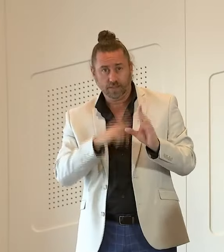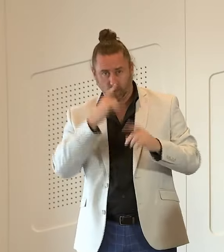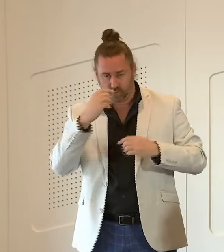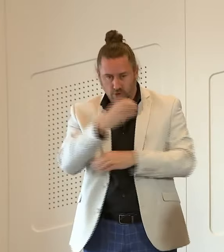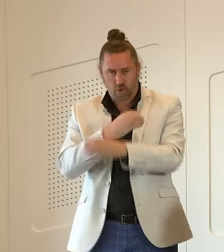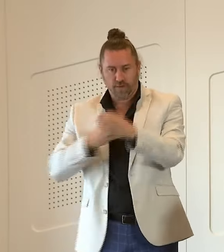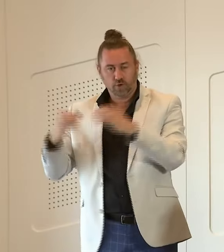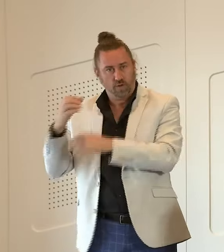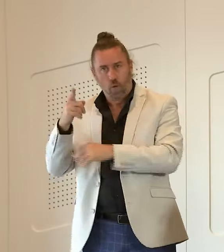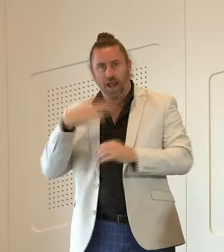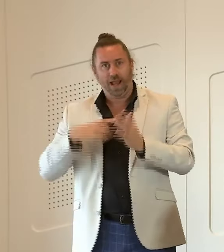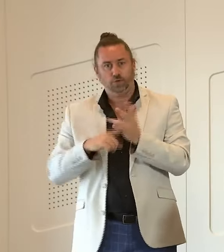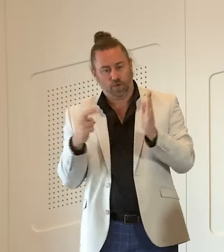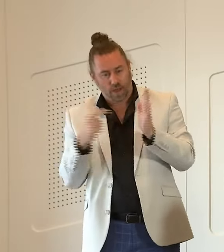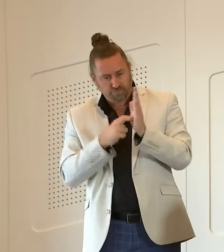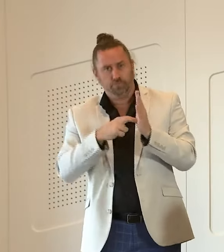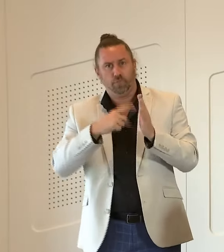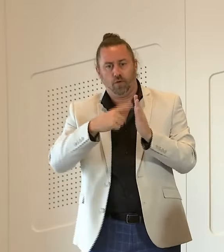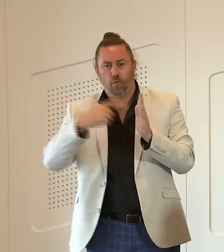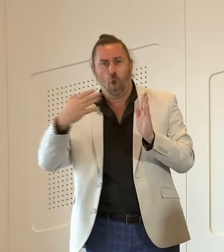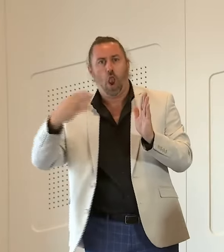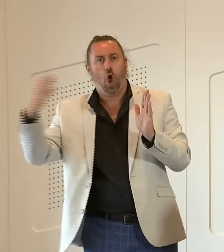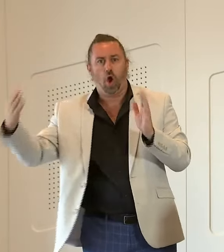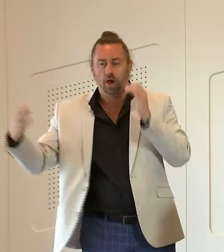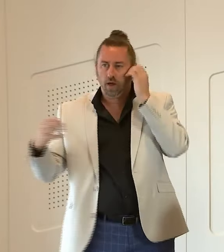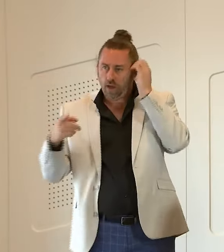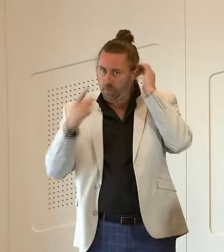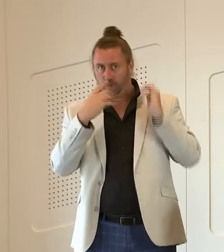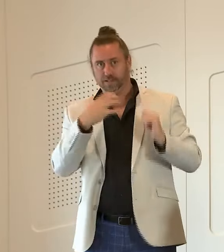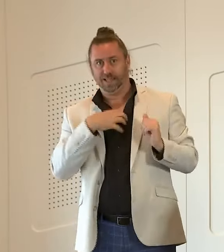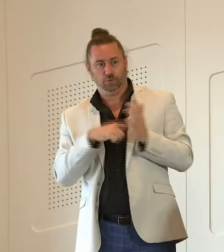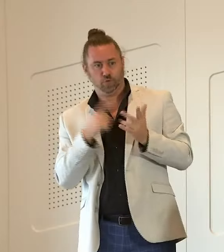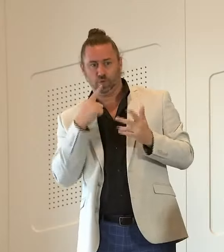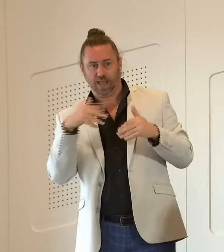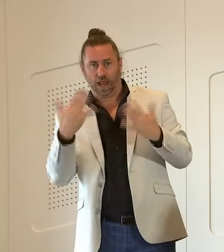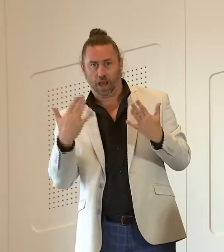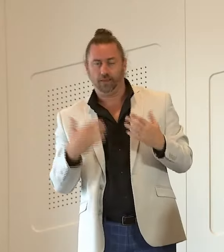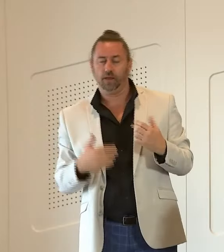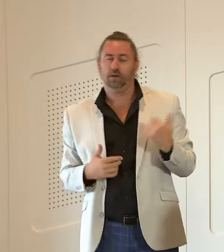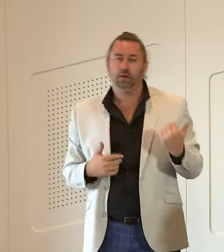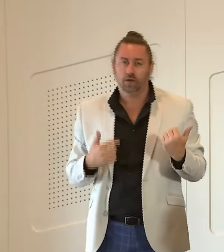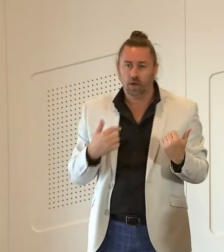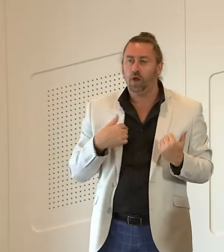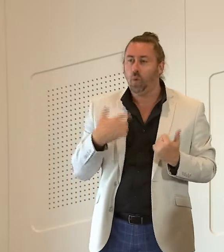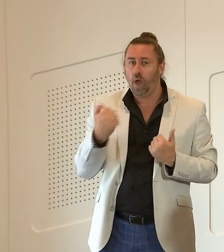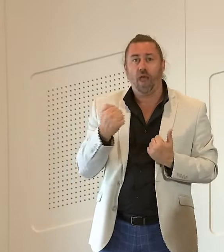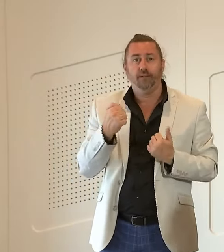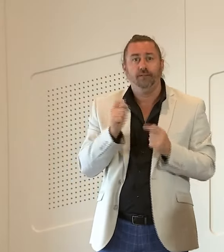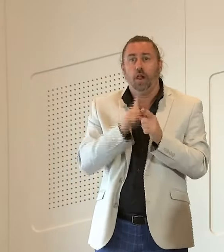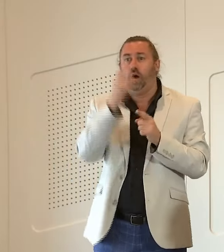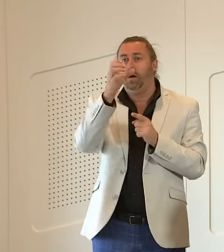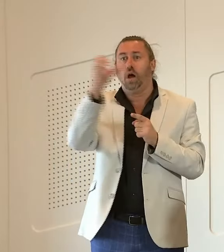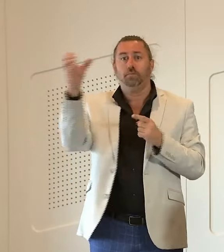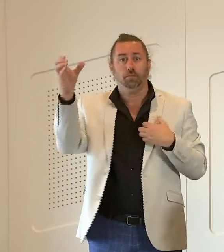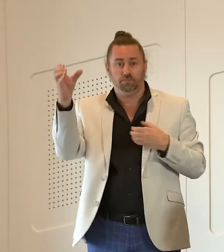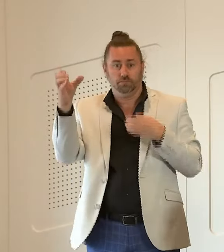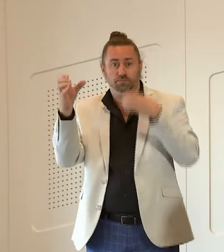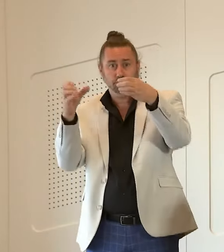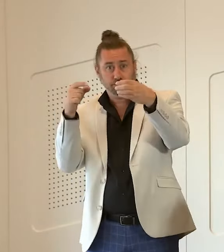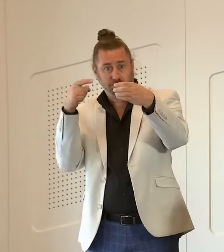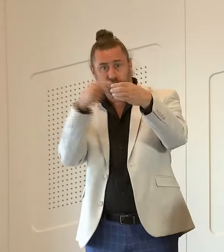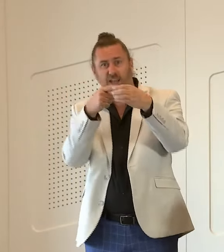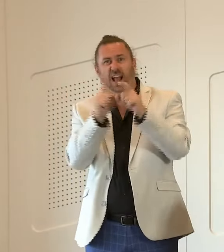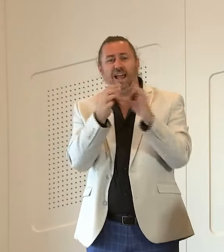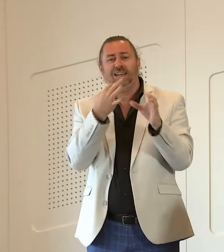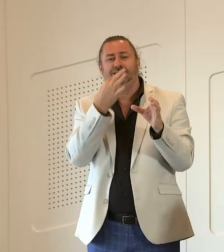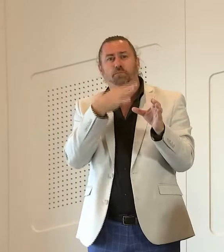oh i think you'll see that we're actually moving towards that like we are looking uh in terms of temporary appointments we're trying to give permanency to